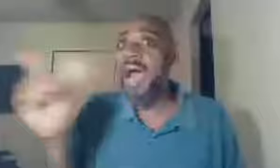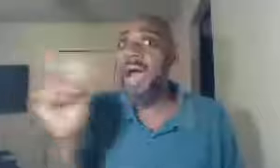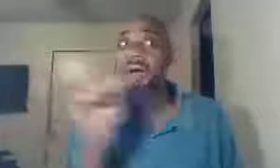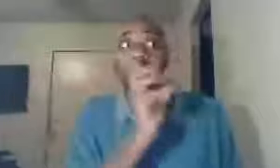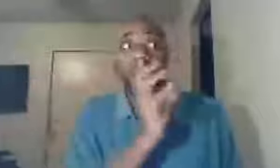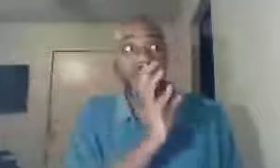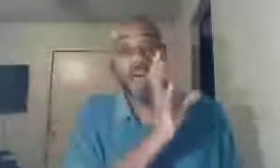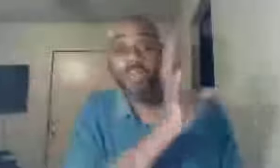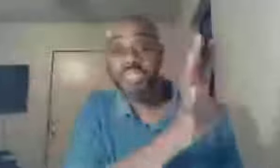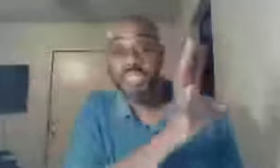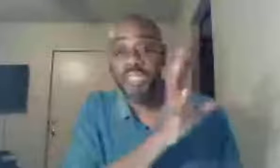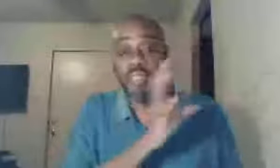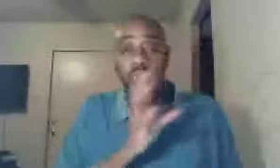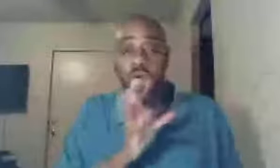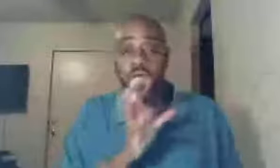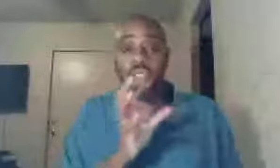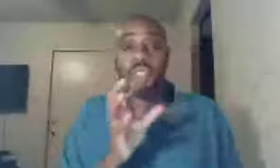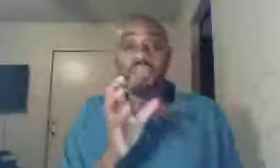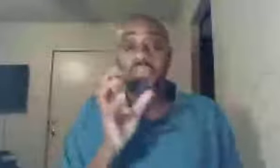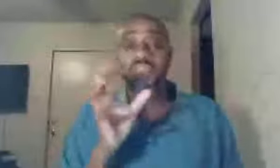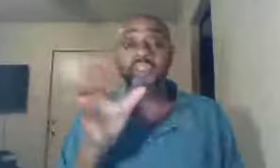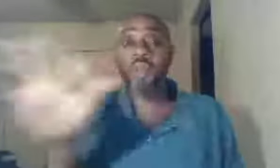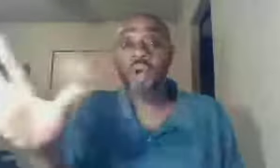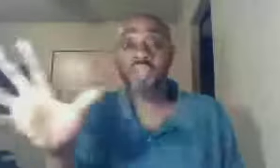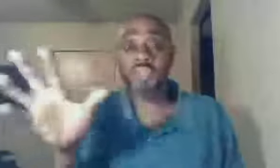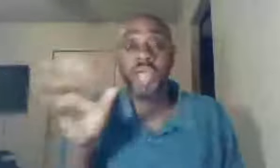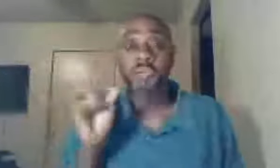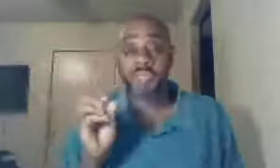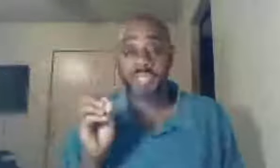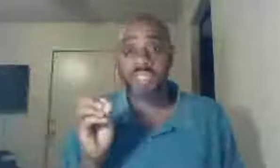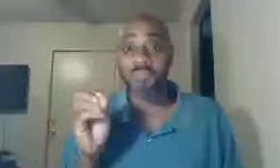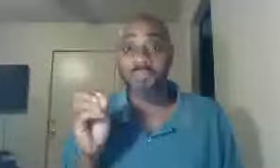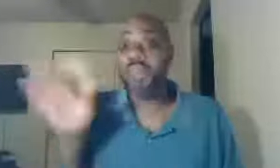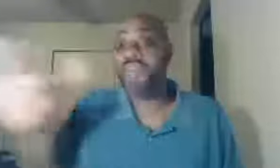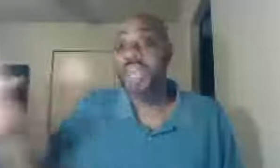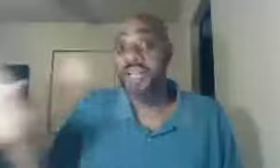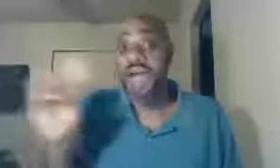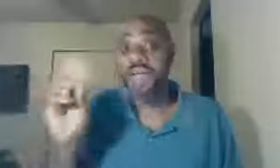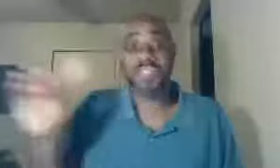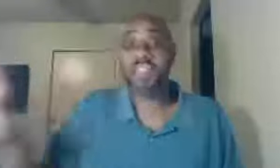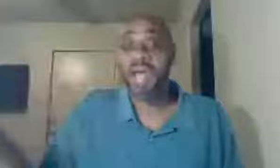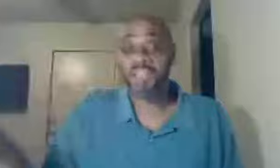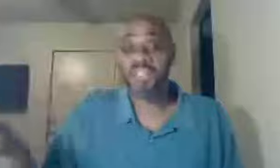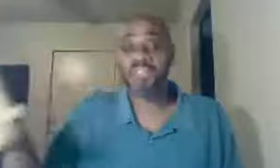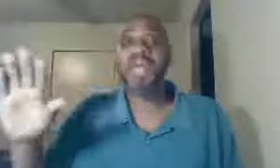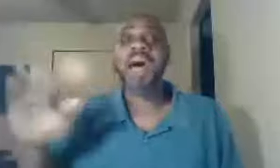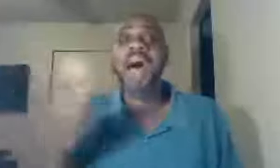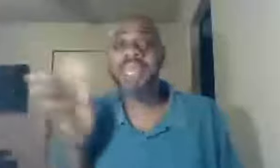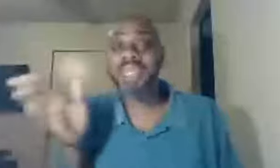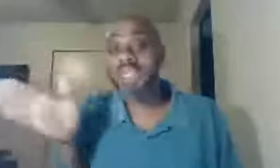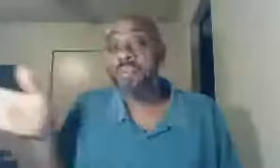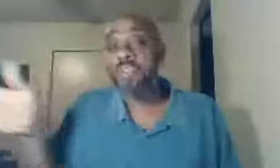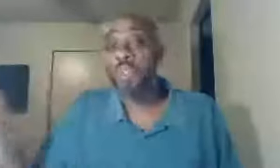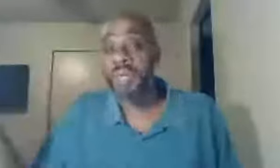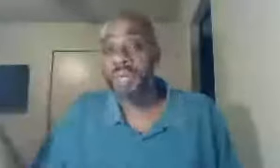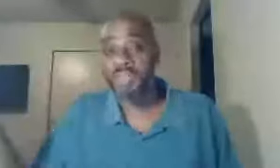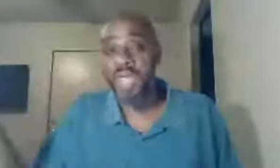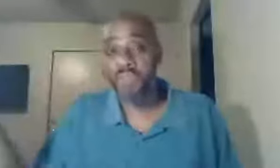how, they are presenting, the words, that the words, that they are presenting, about their gods, and goddesses, I didn't come, doing what they were